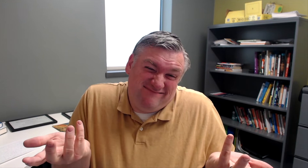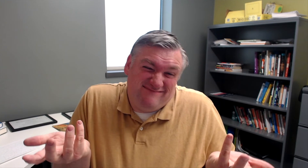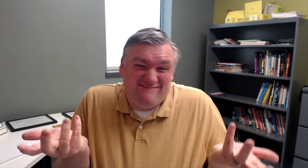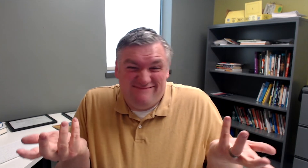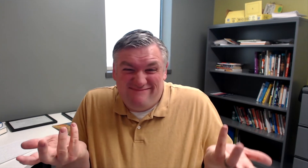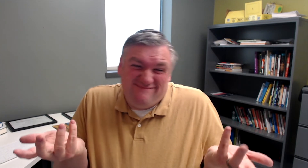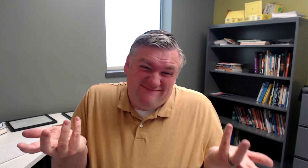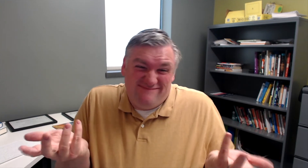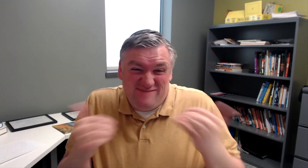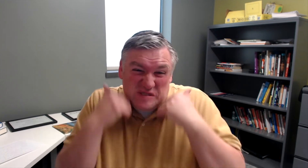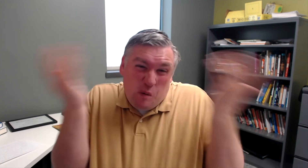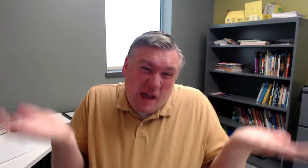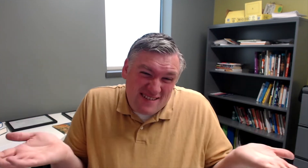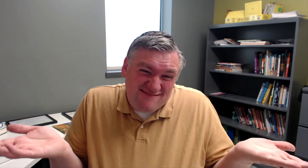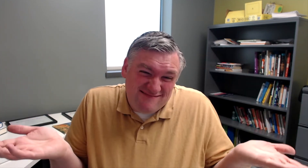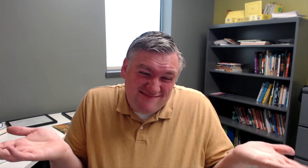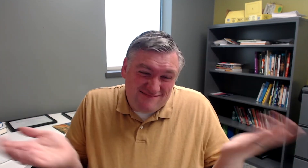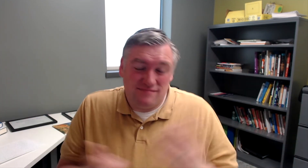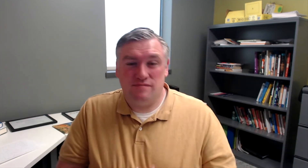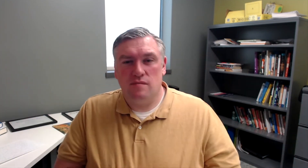memorizing multiplication facts, so what?